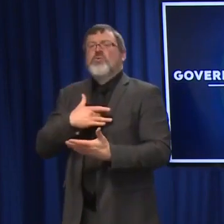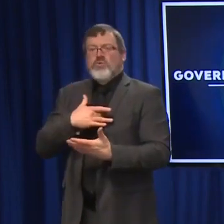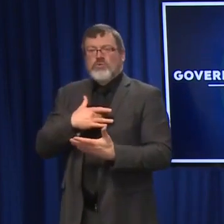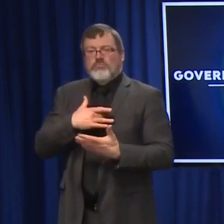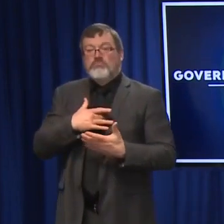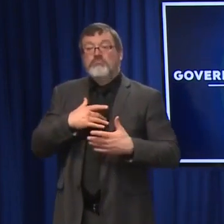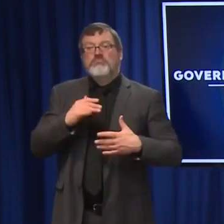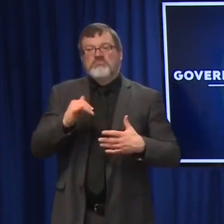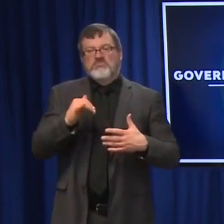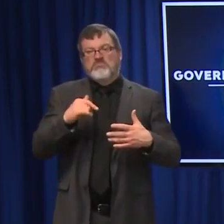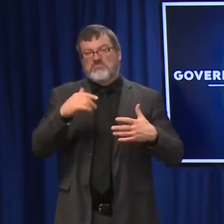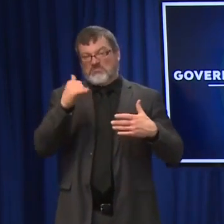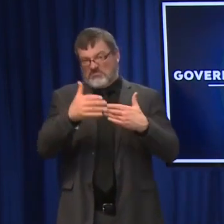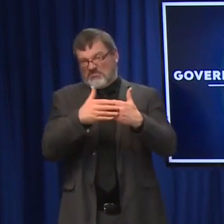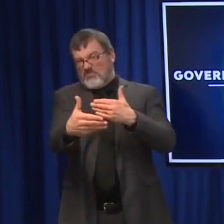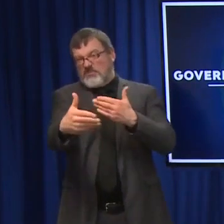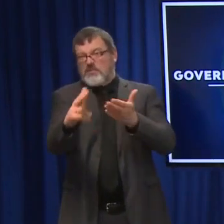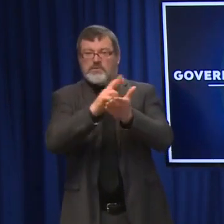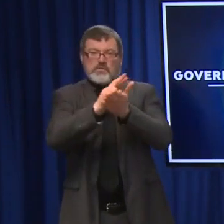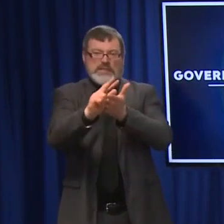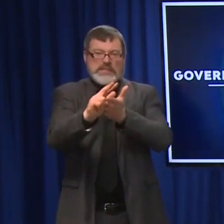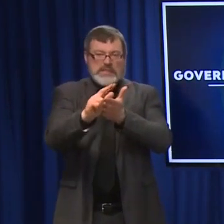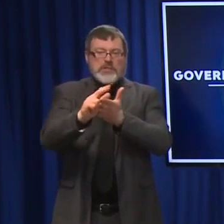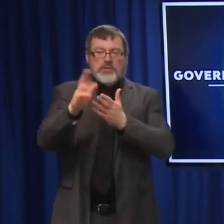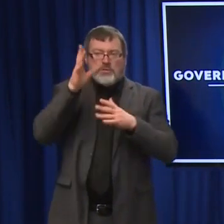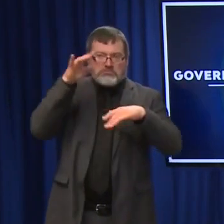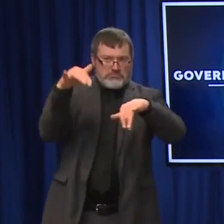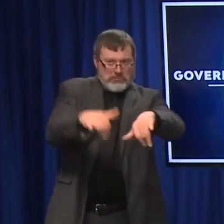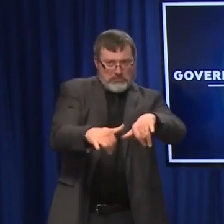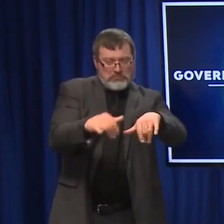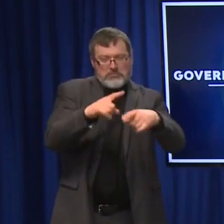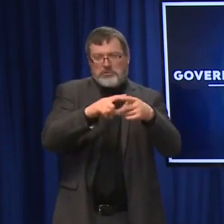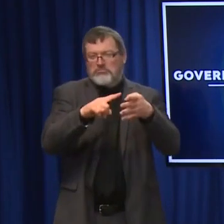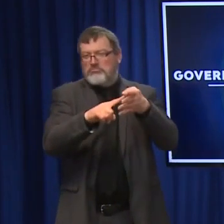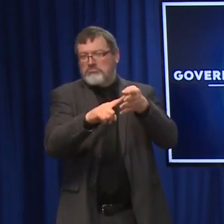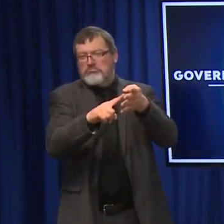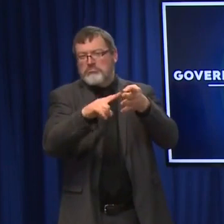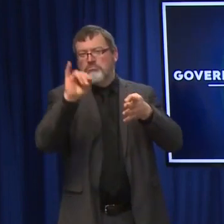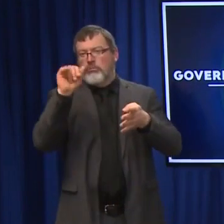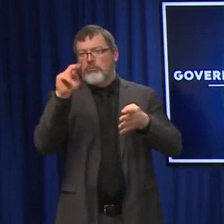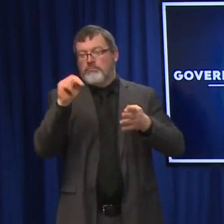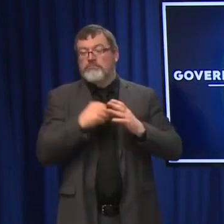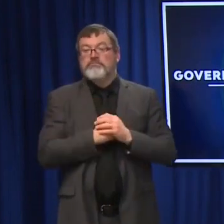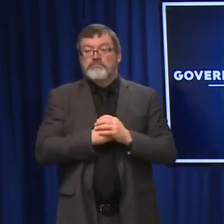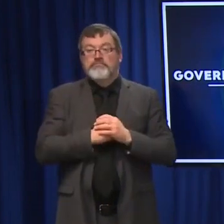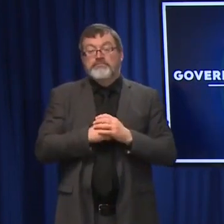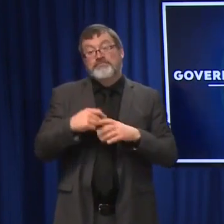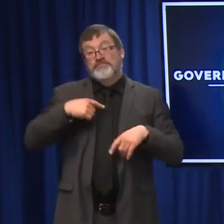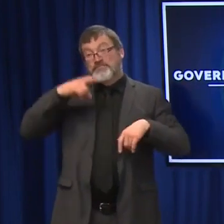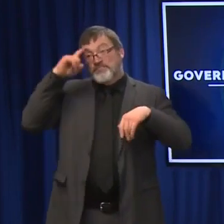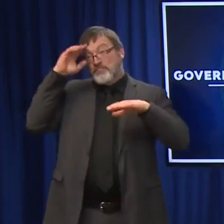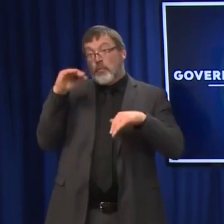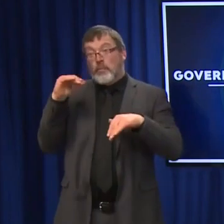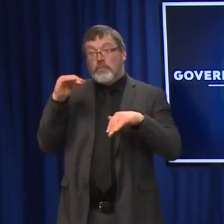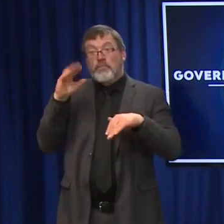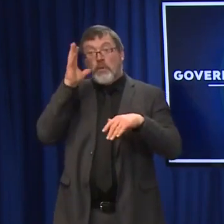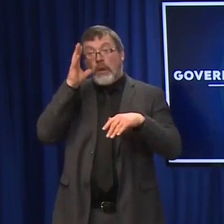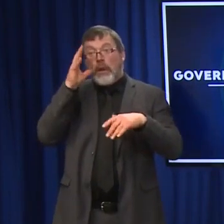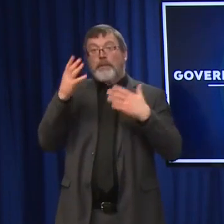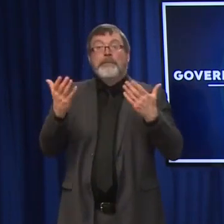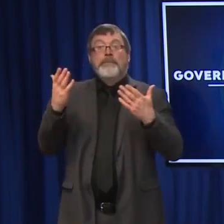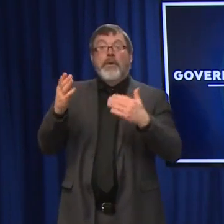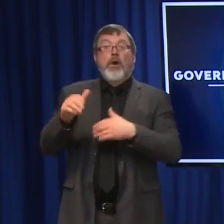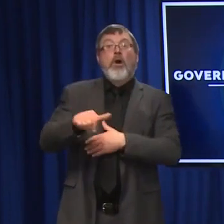in total, which is really, really great news. And we're still advocating. We're hoping we'll still get a team in to help administer monoclonal